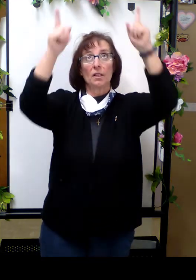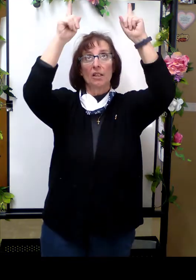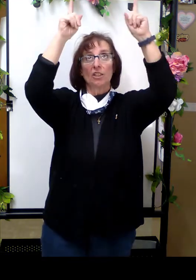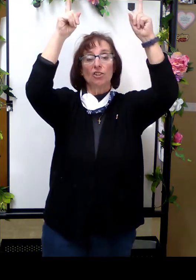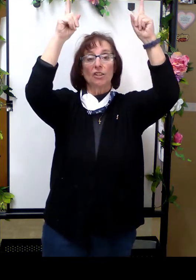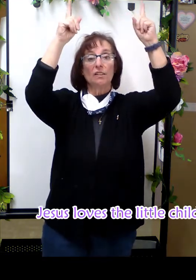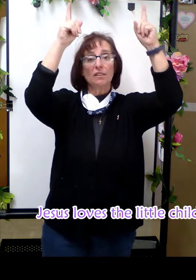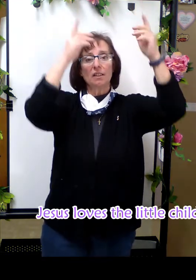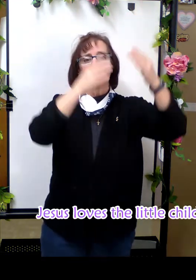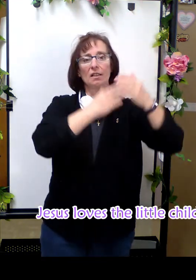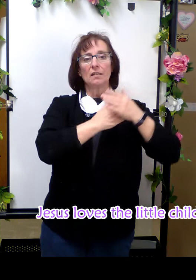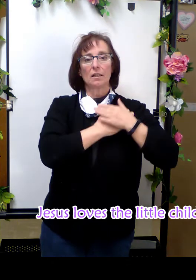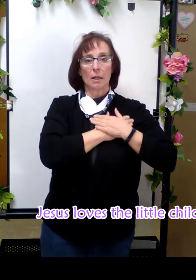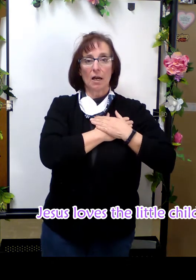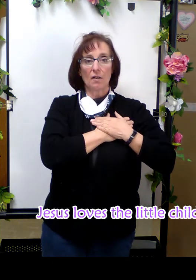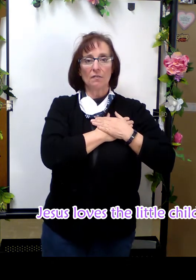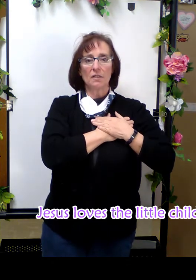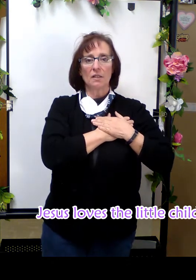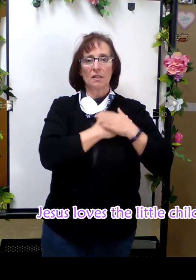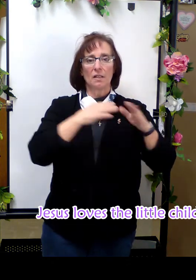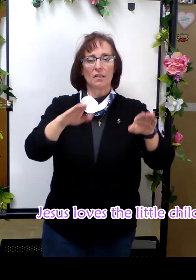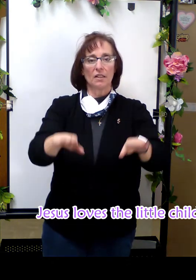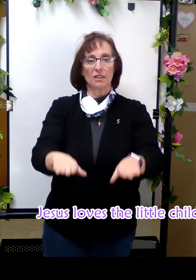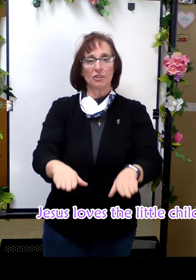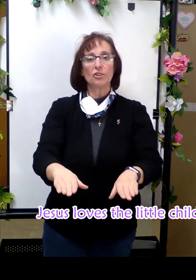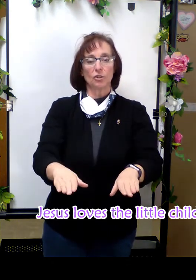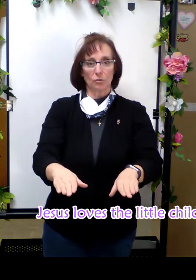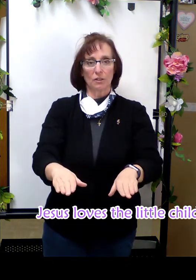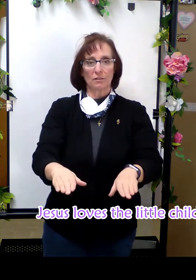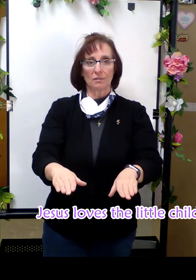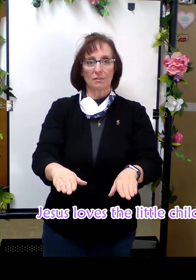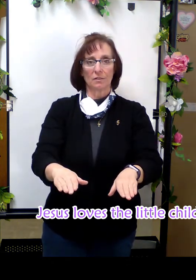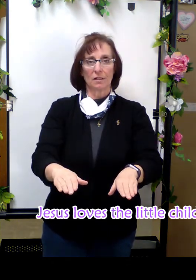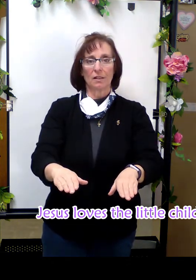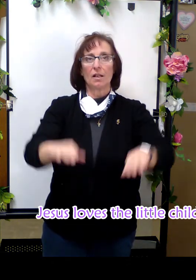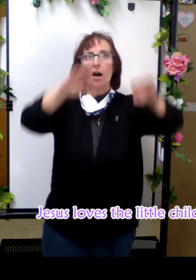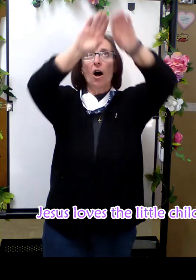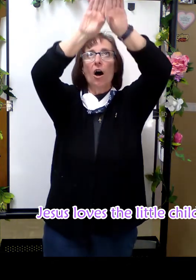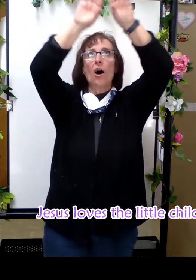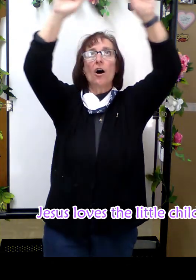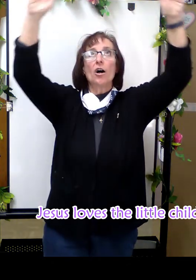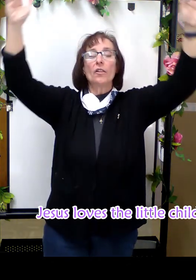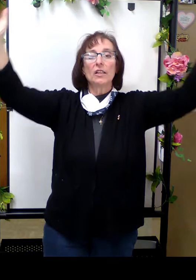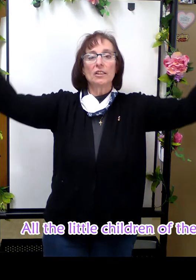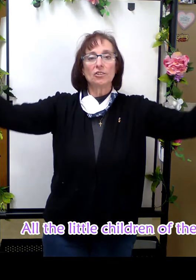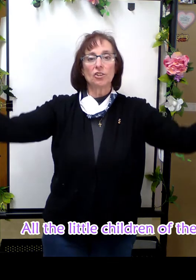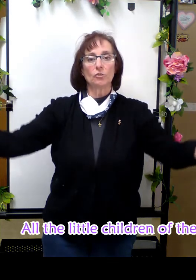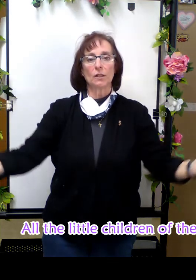Jesus loves the little children. All the little children